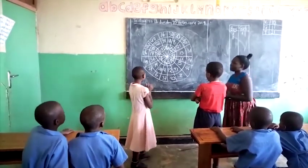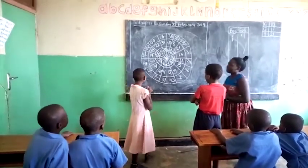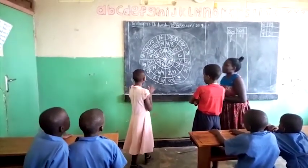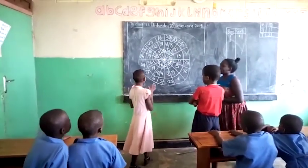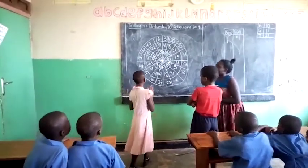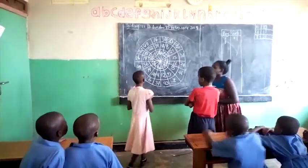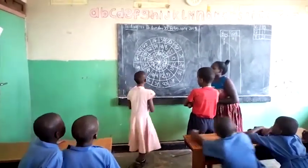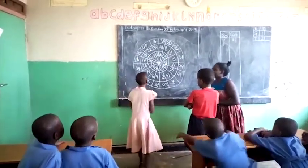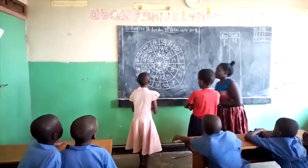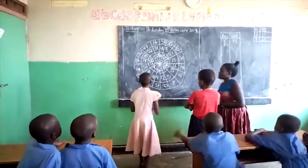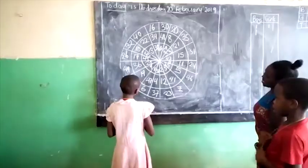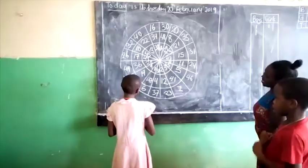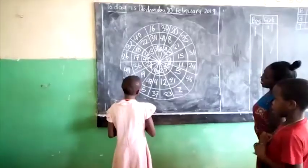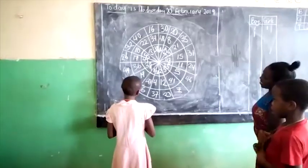Number, 15. Number,